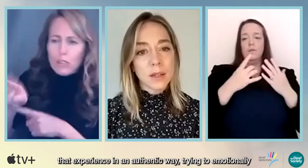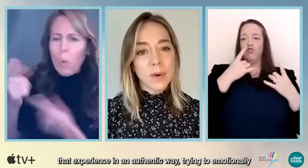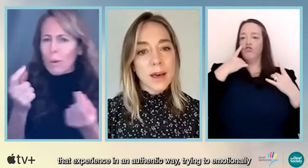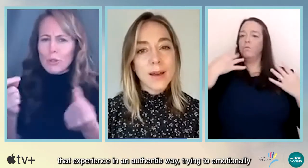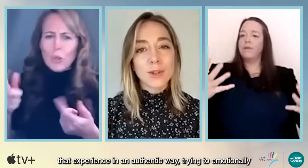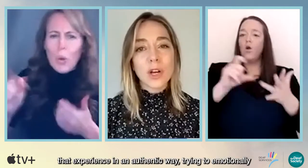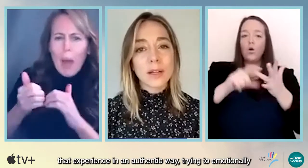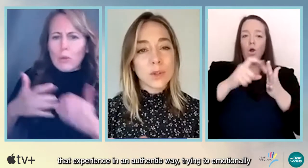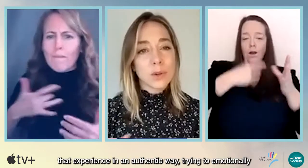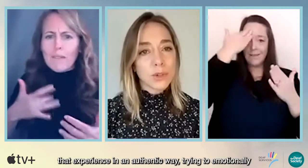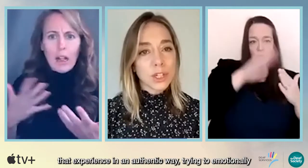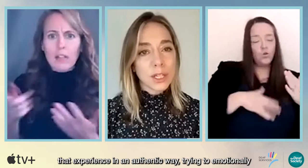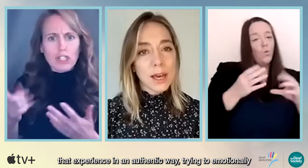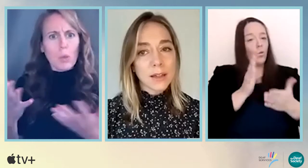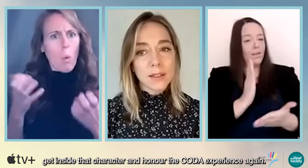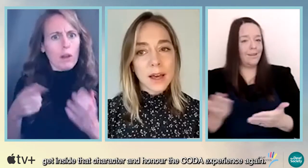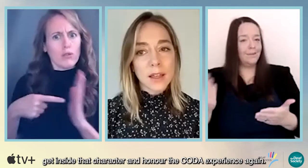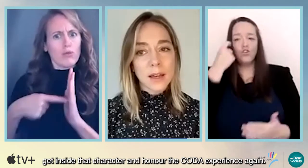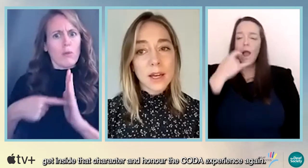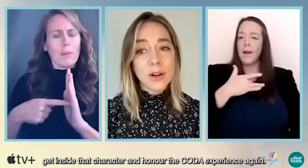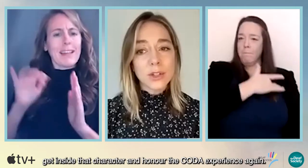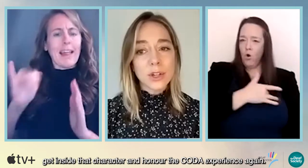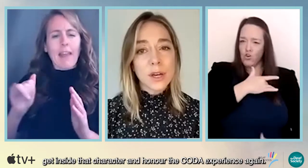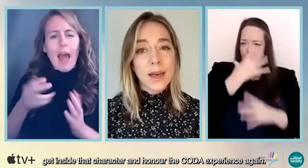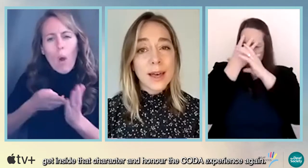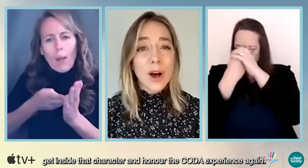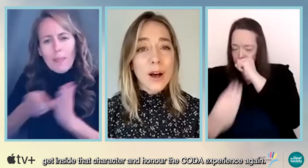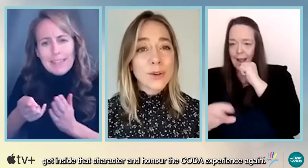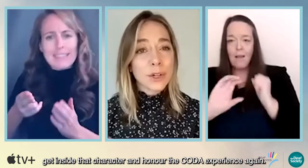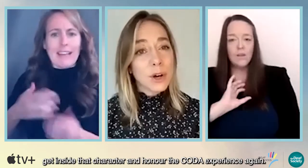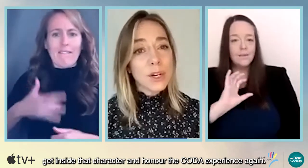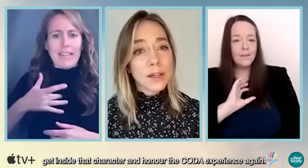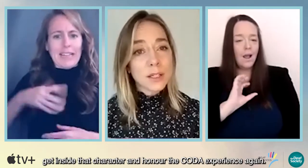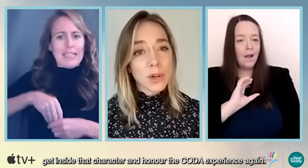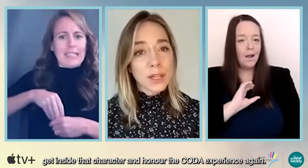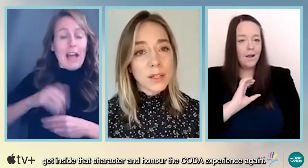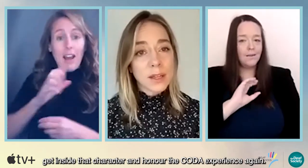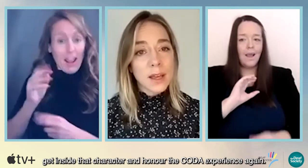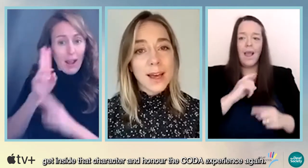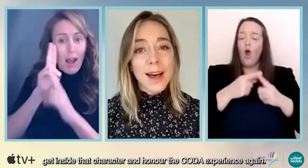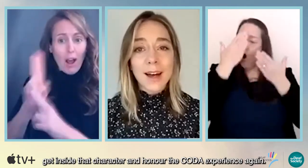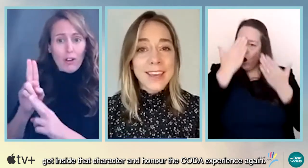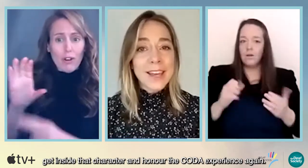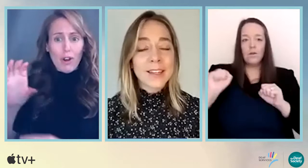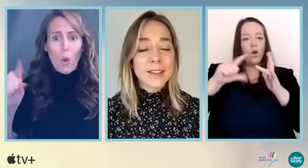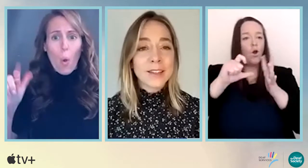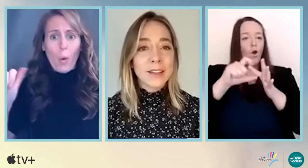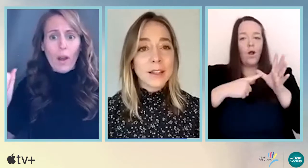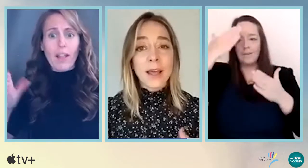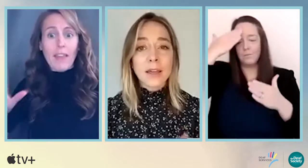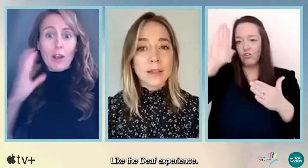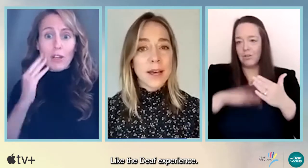authentic way. Trying to emotionally get inside that character and honor the coda experience. Again,